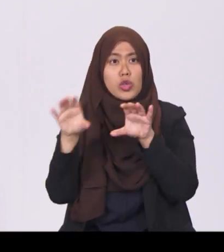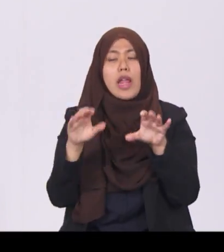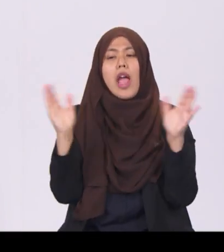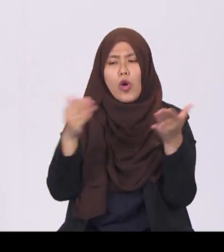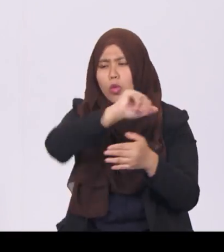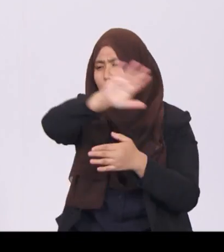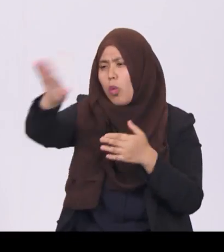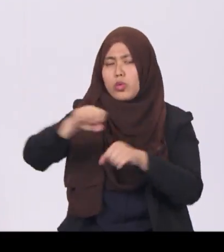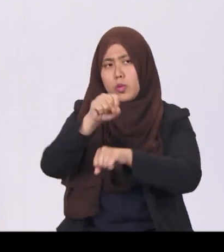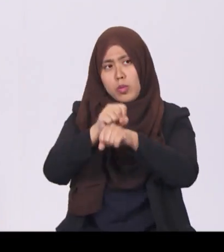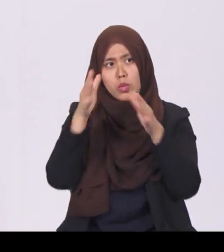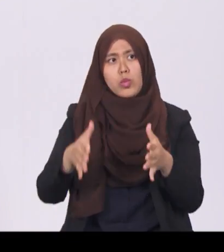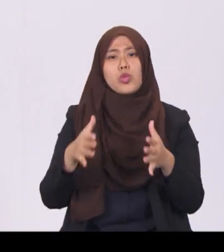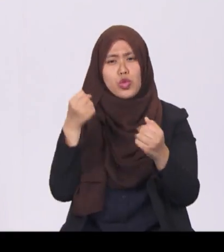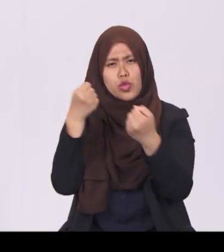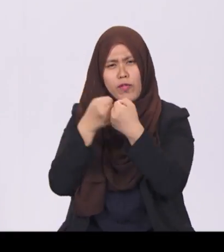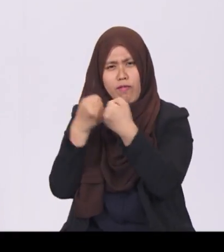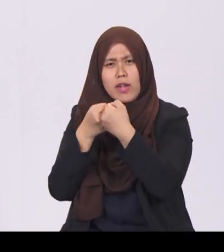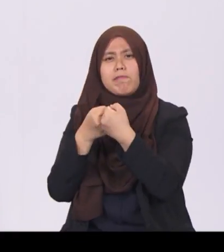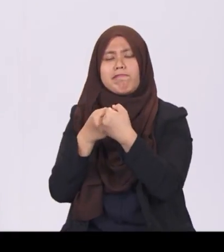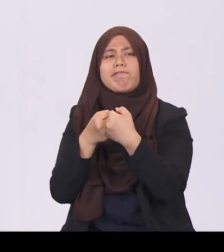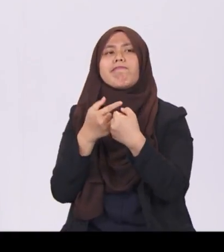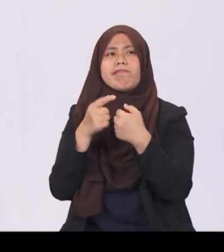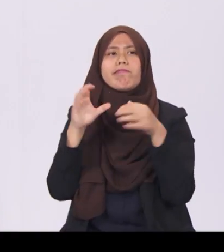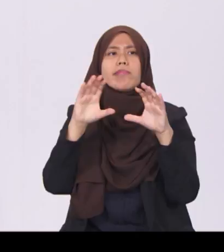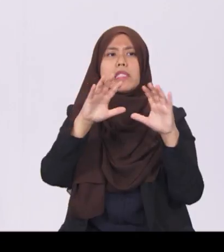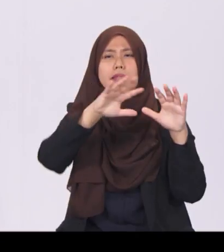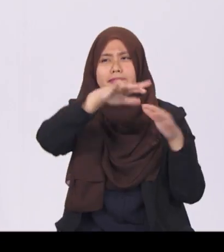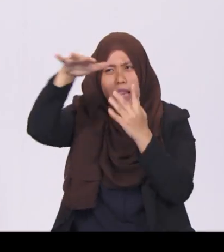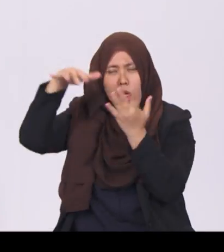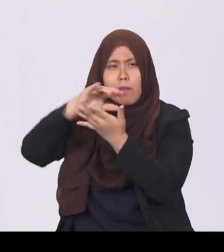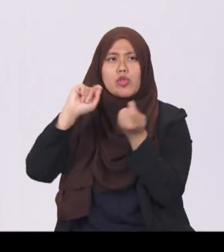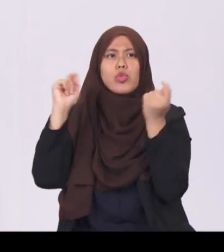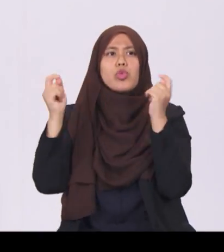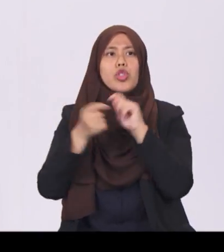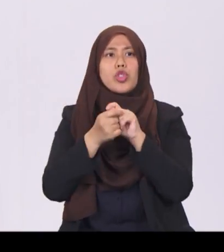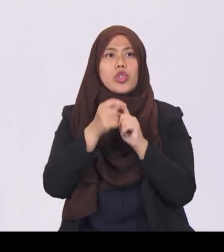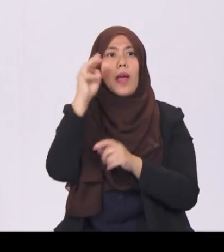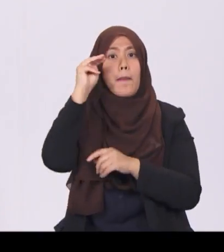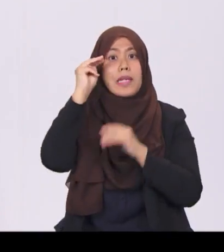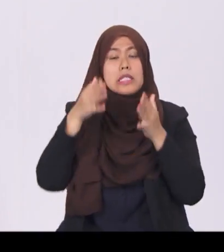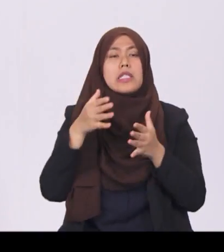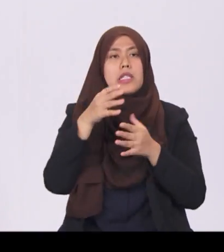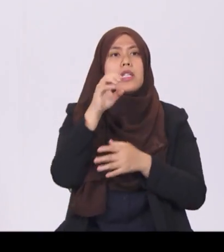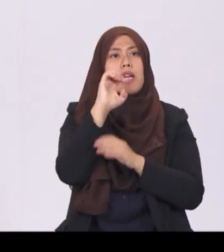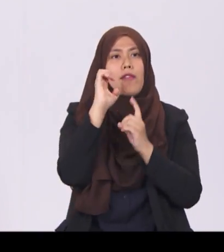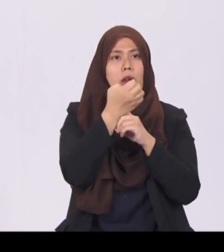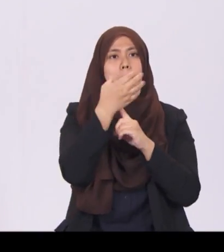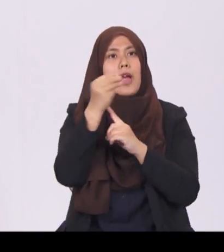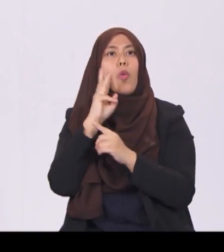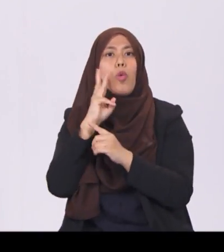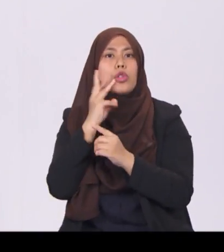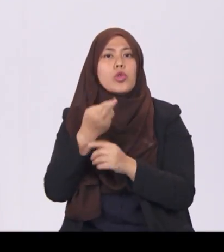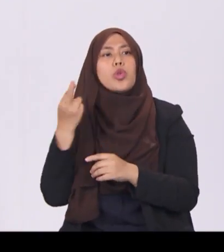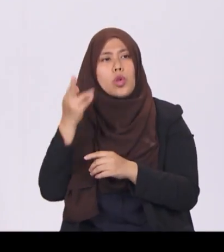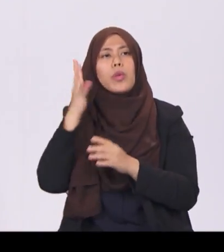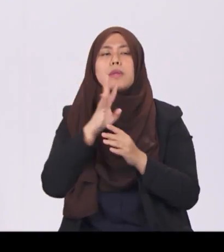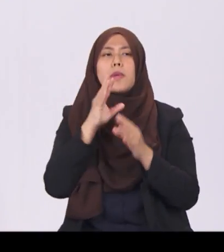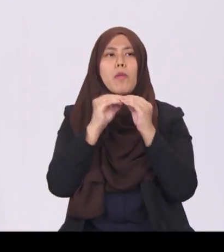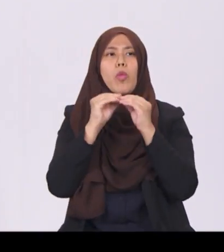The Minister for the Environment and Water Resources will speak more on our plans to reduce energy use and carbon emissions at the